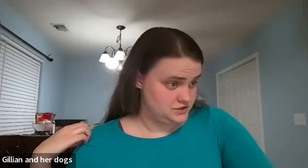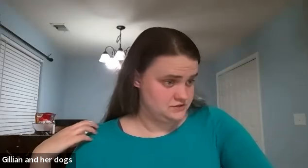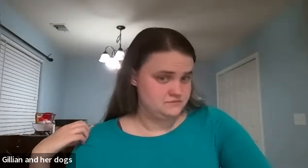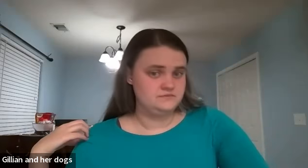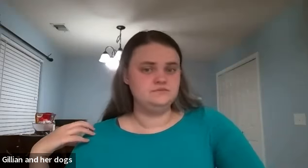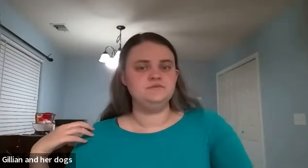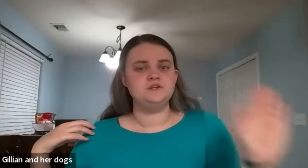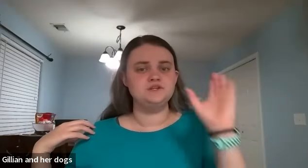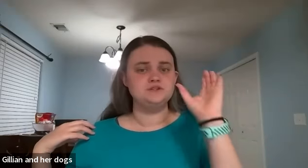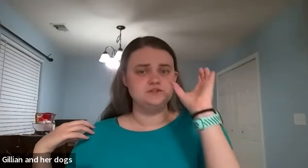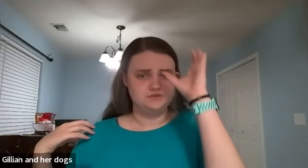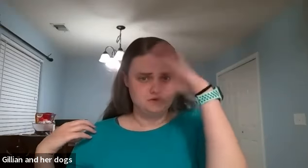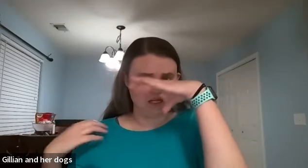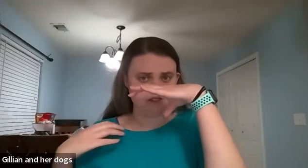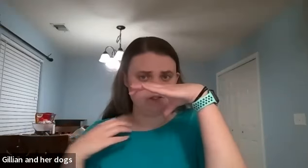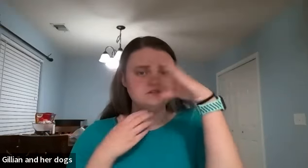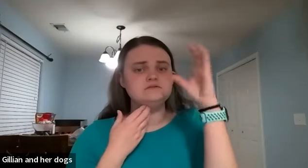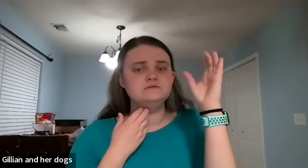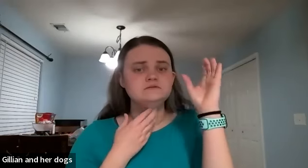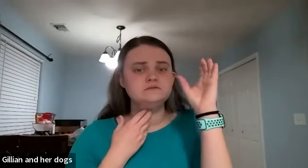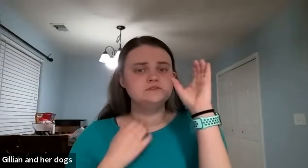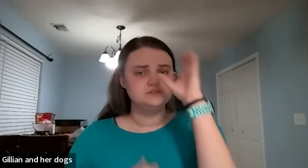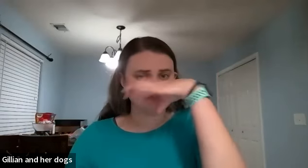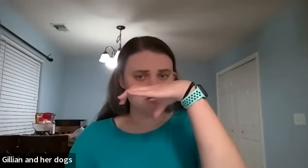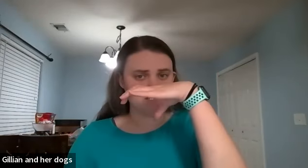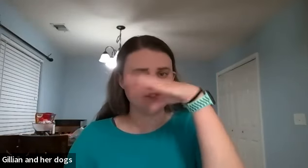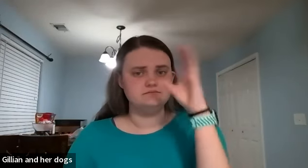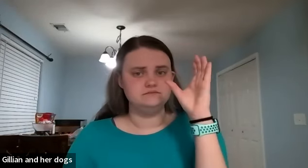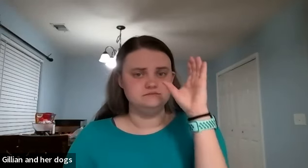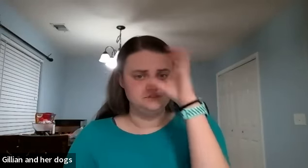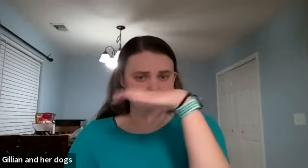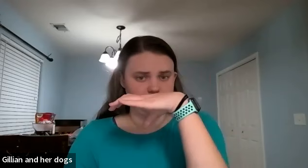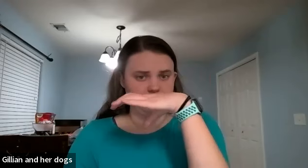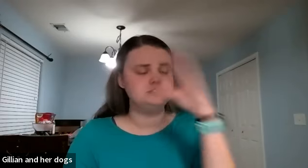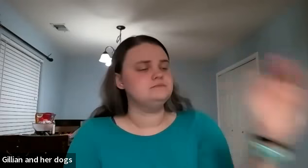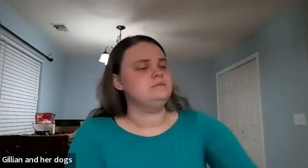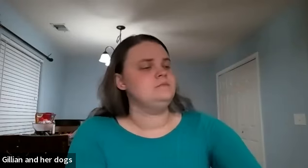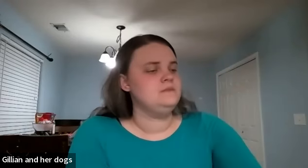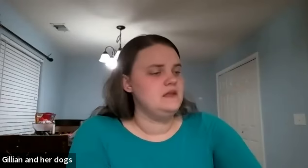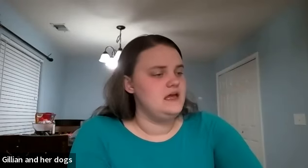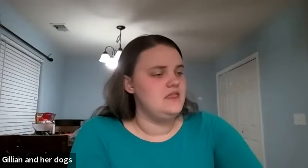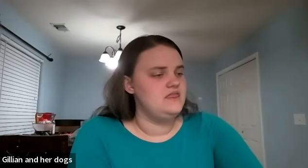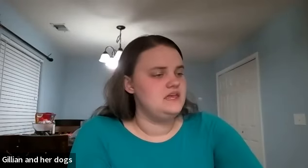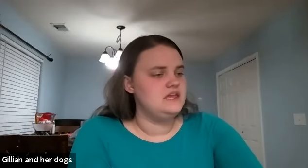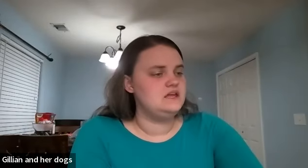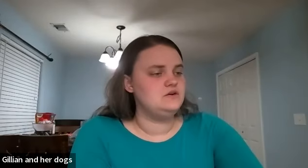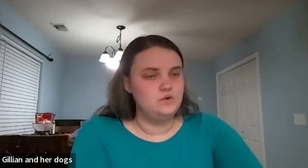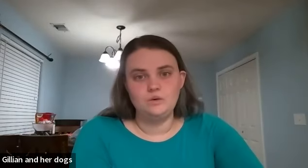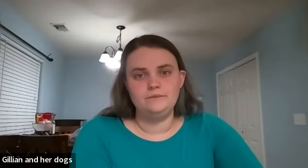strange strange mm-hmm strange and then cool